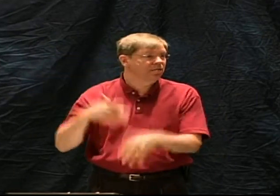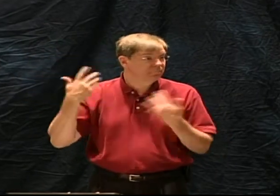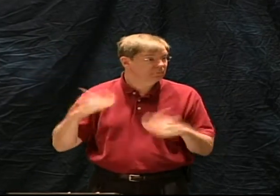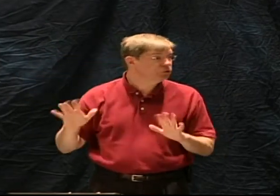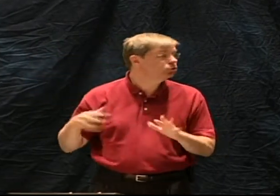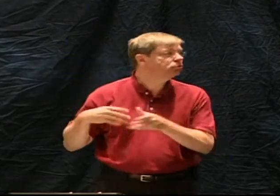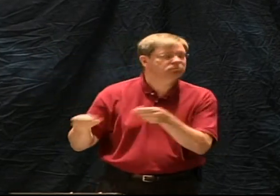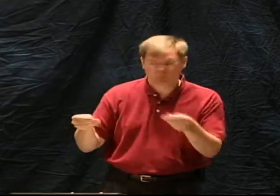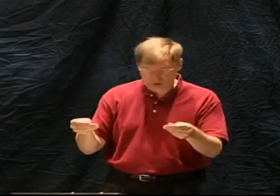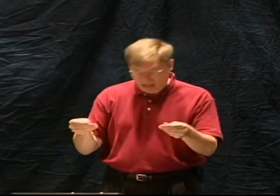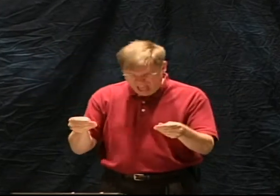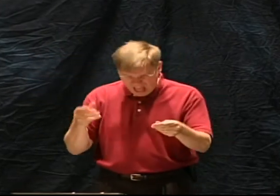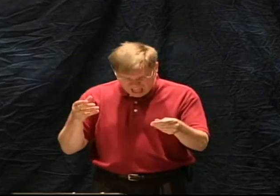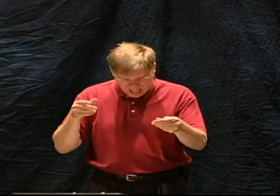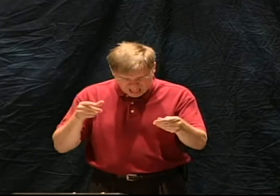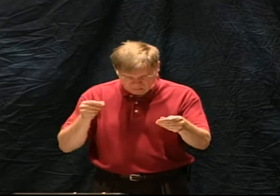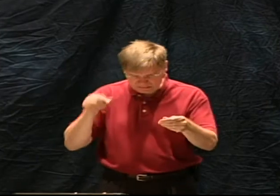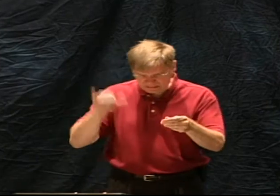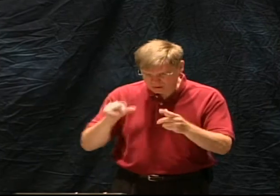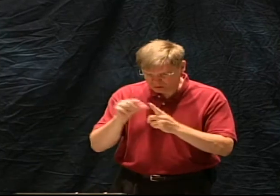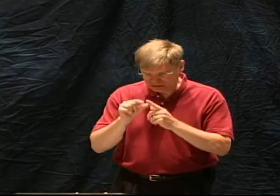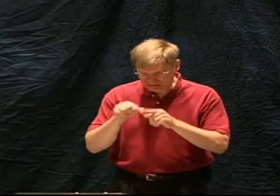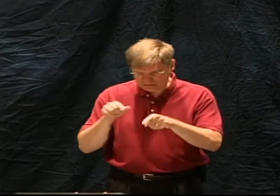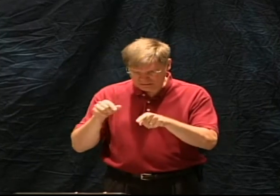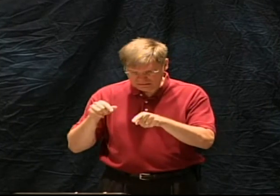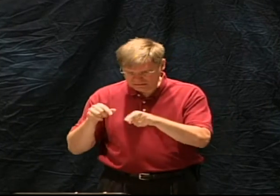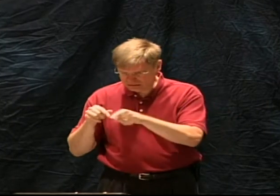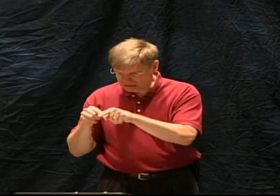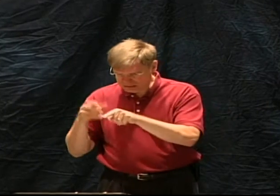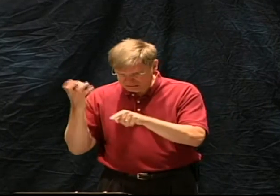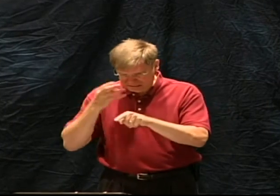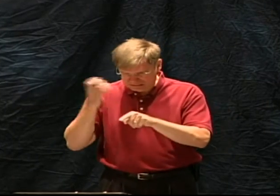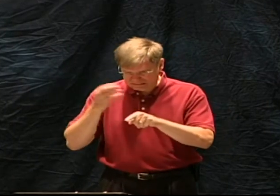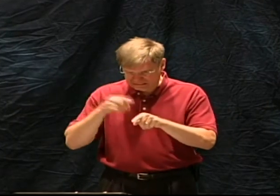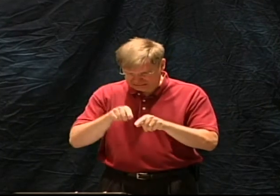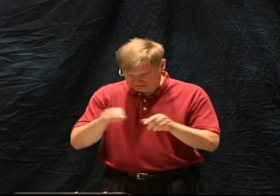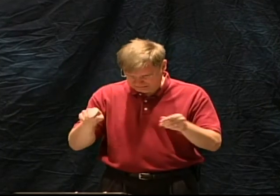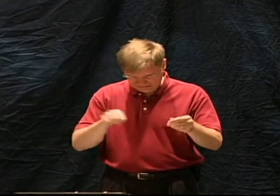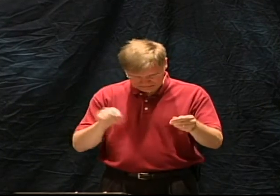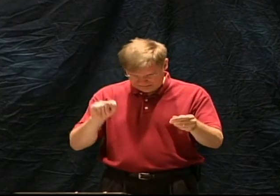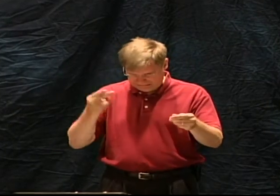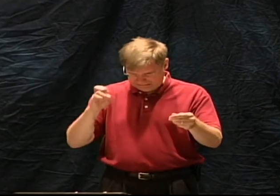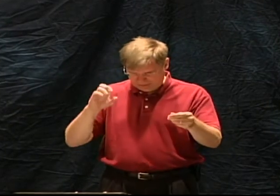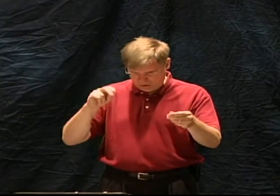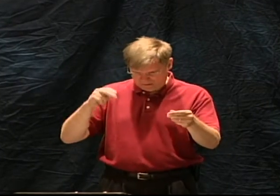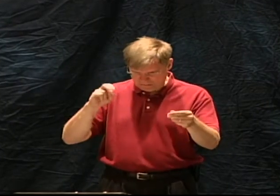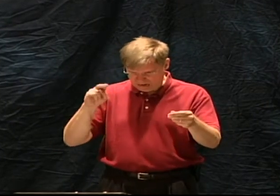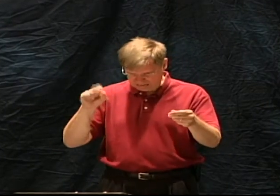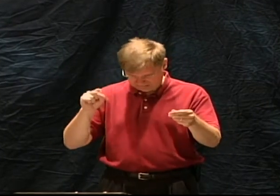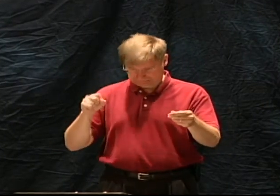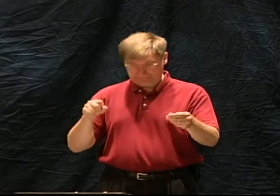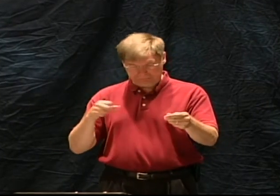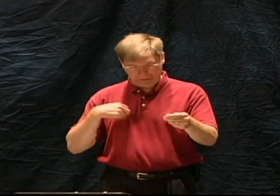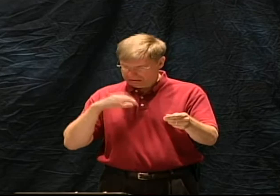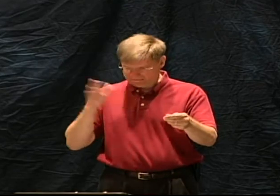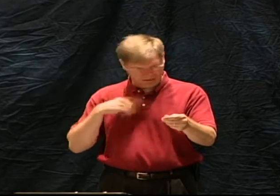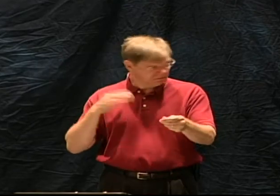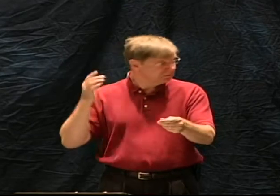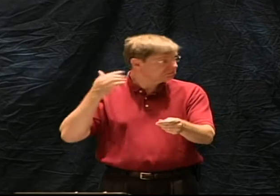They don't come up with their own ideas, but rather God uses them as if they were a typewriter, so to speak, and